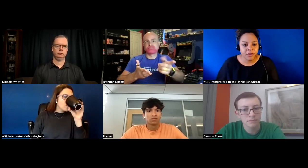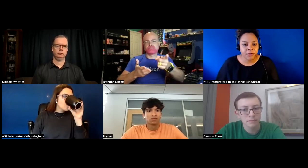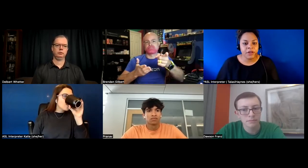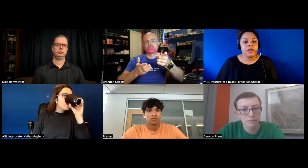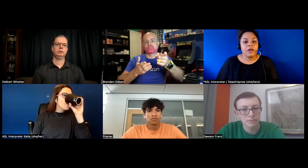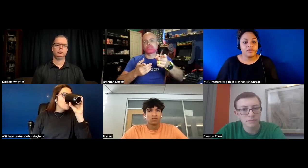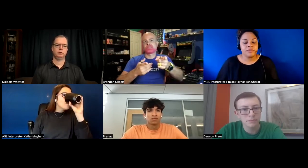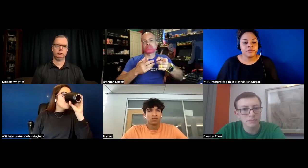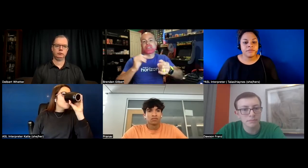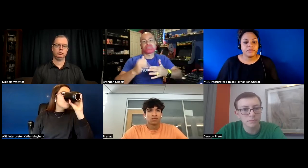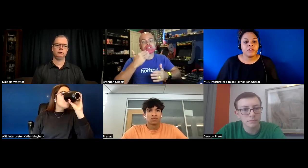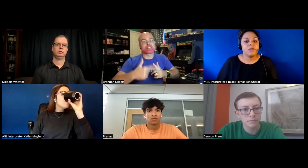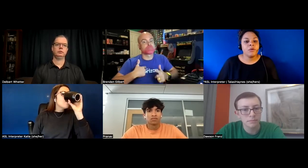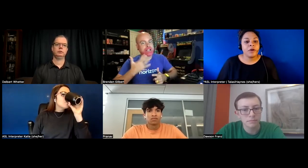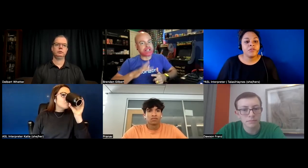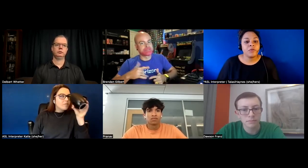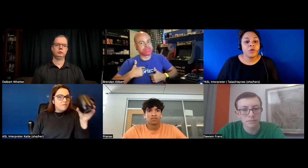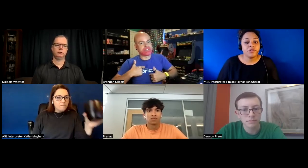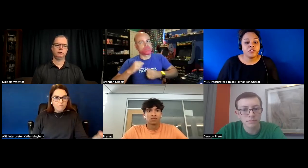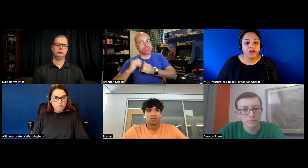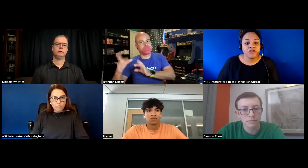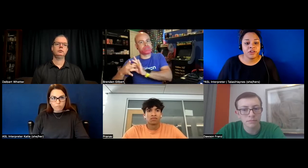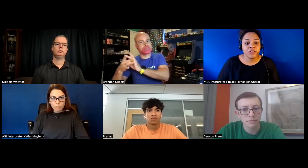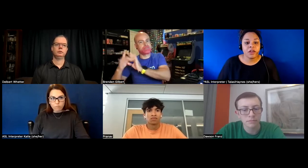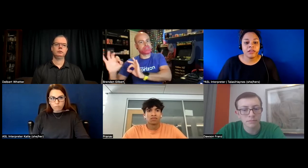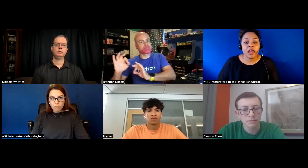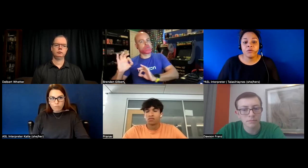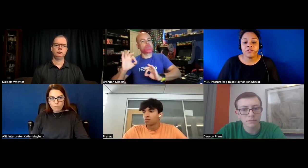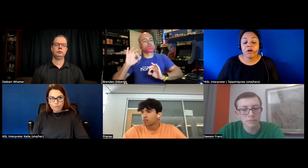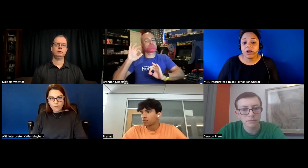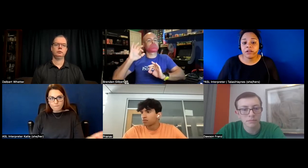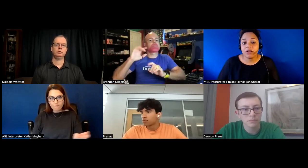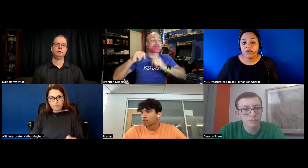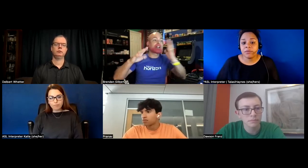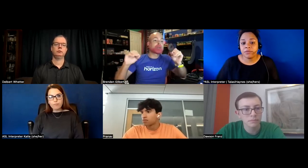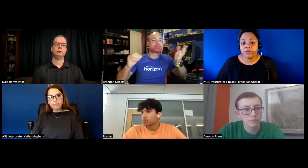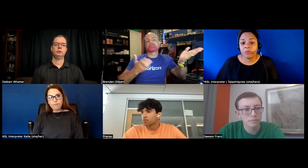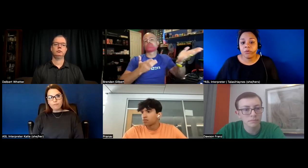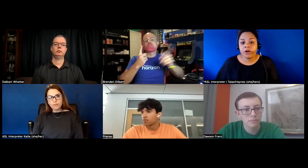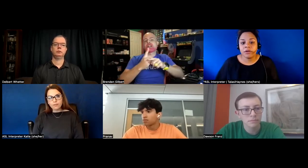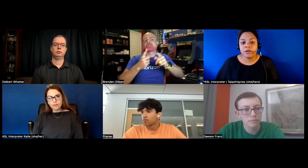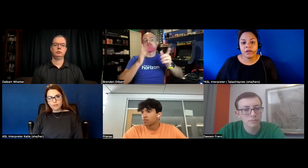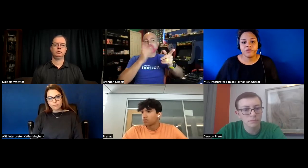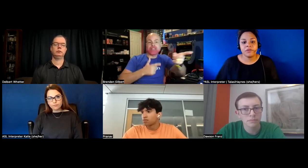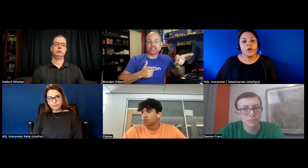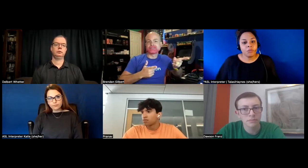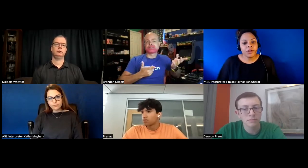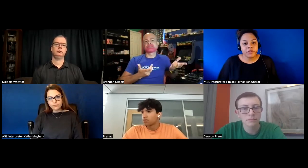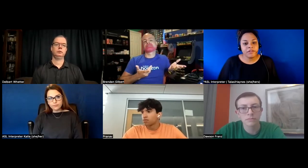um so that was one suggestion and luckily i was on um that board and able to bring this to